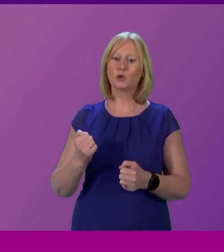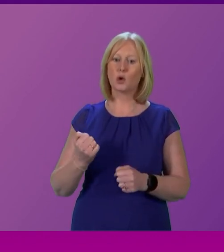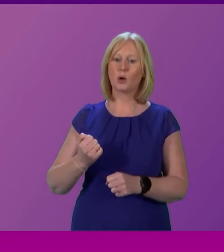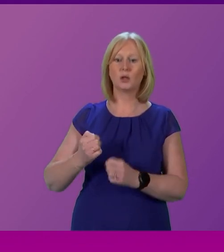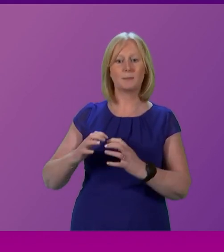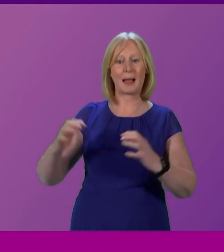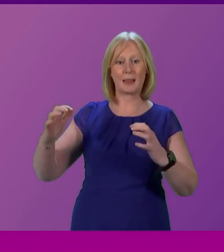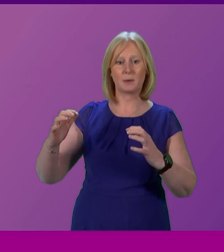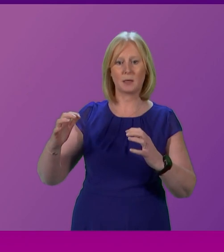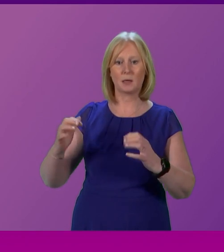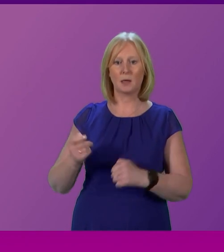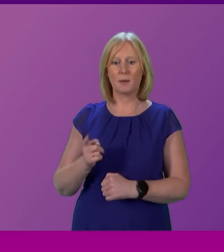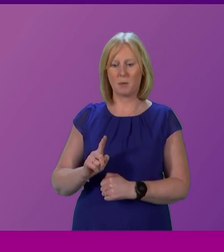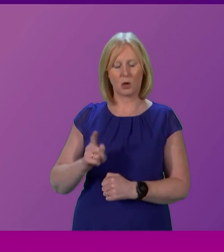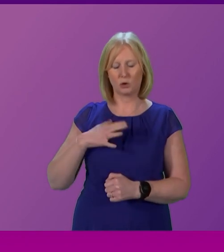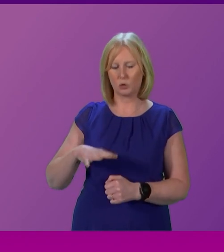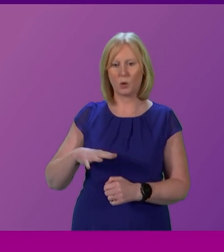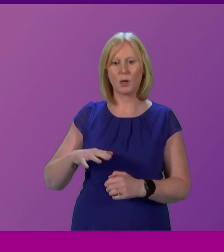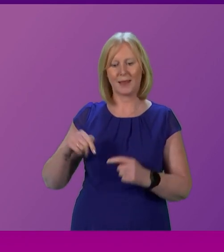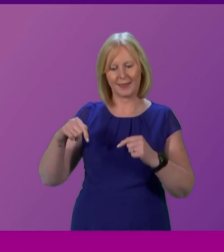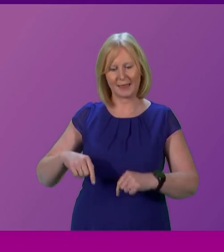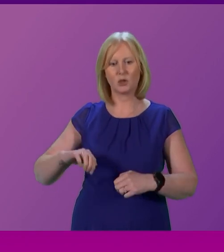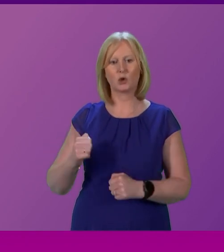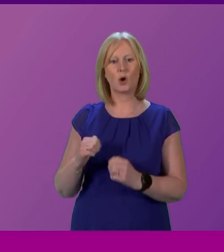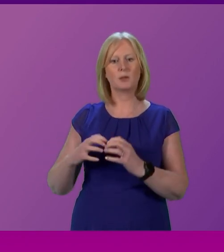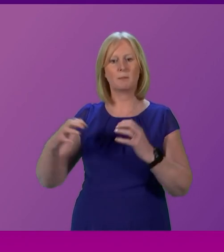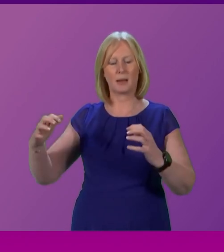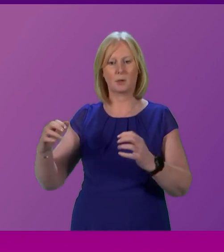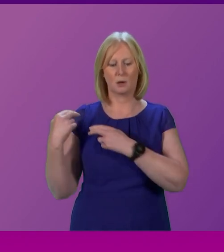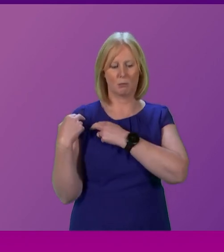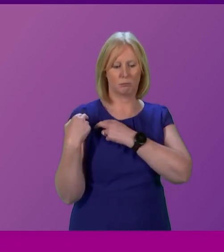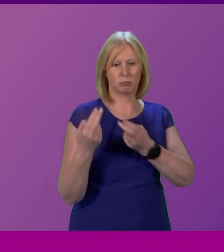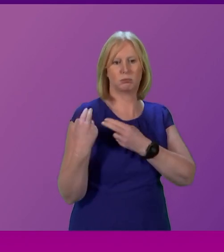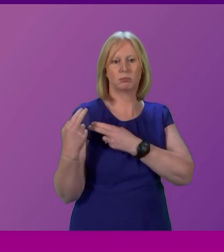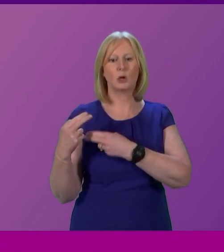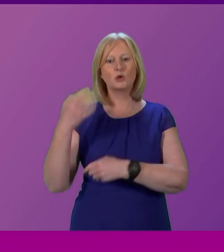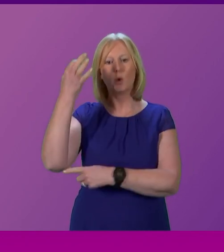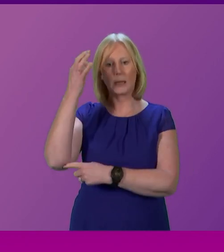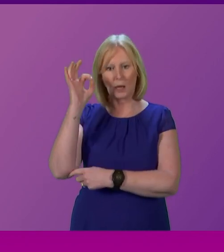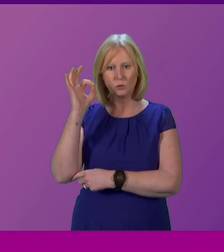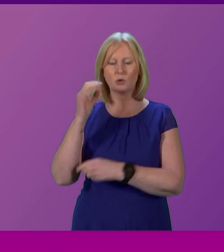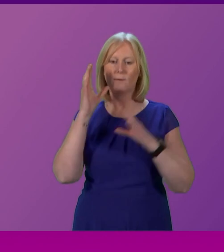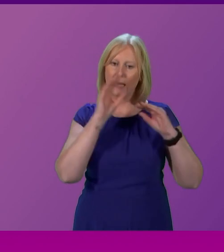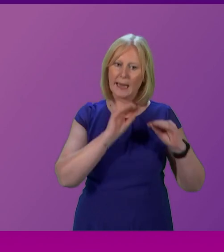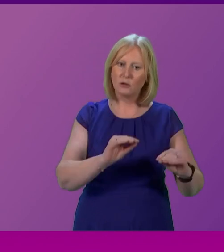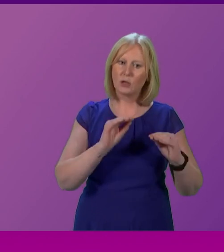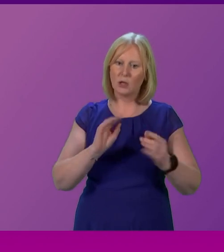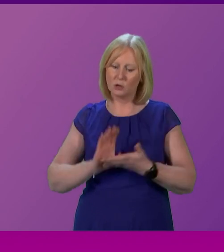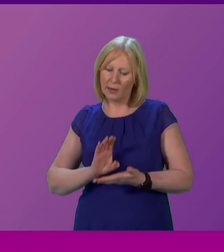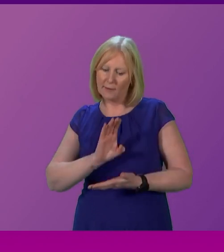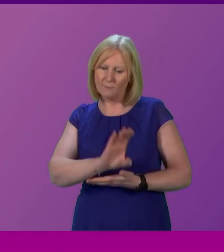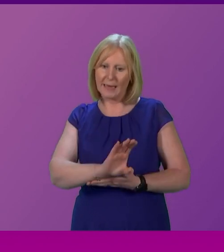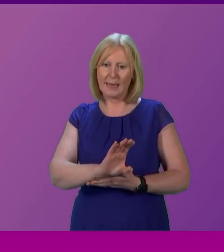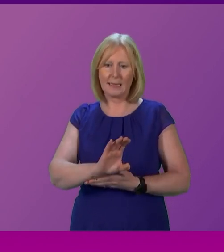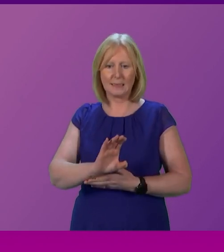It's to stop the hoarding of power by this Scottish Parliament. To devolve power to our councils. Whether it's on education. On how they invest in critical